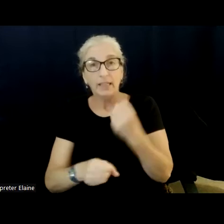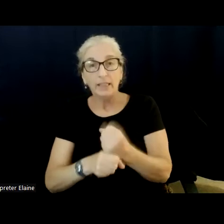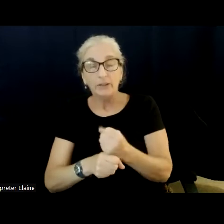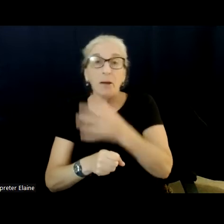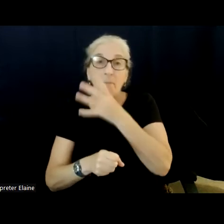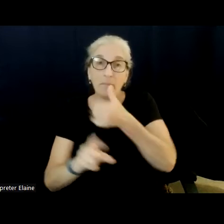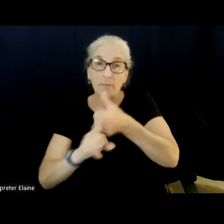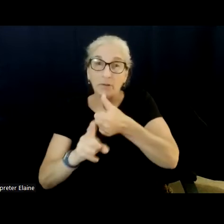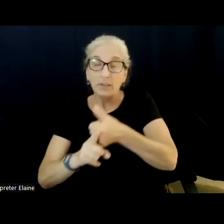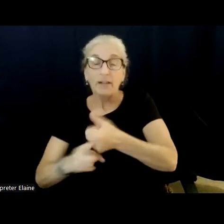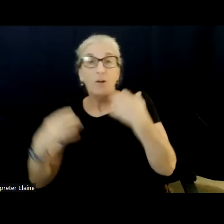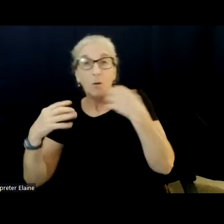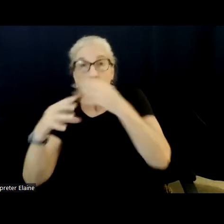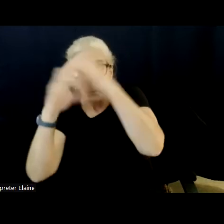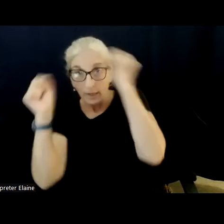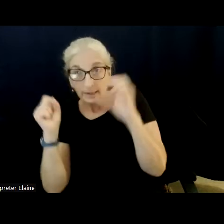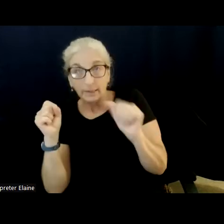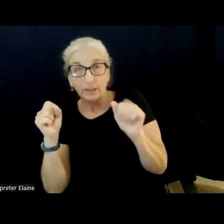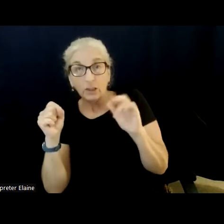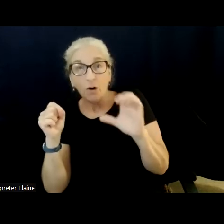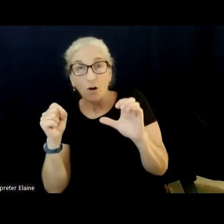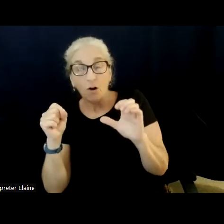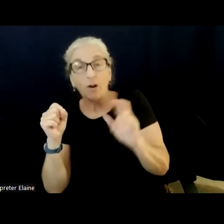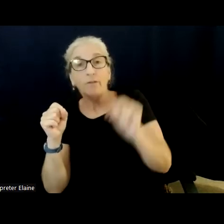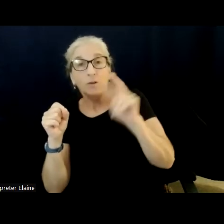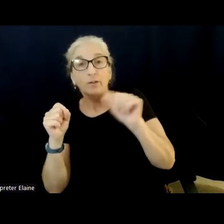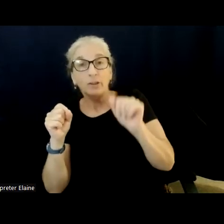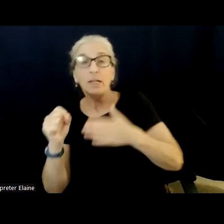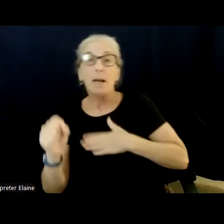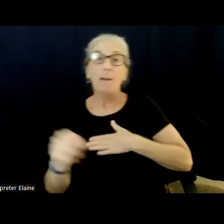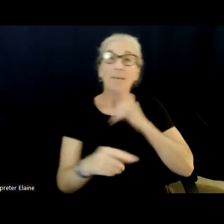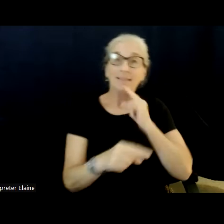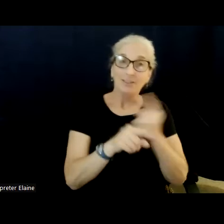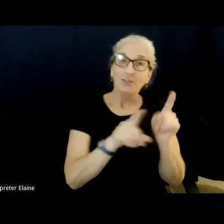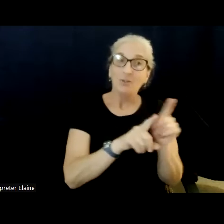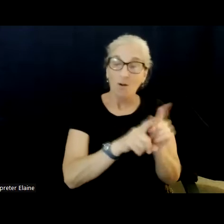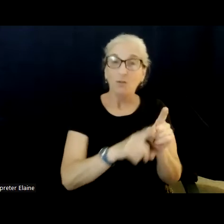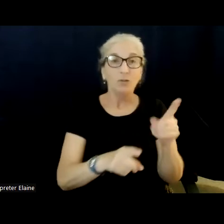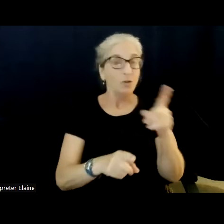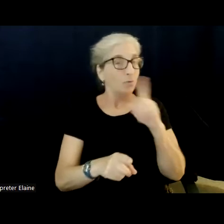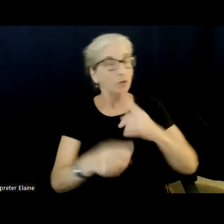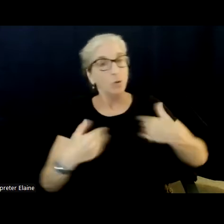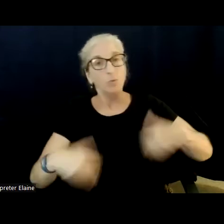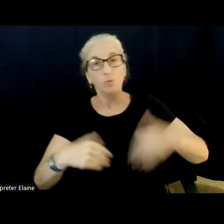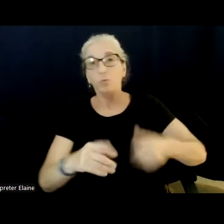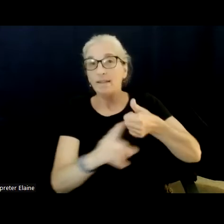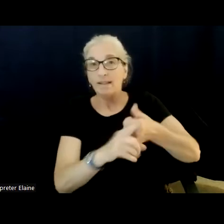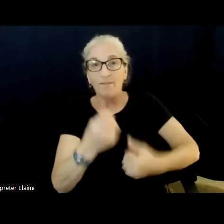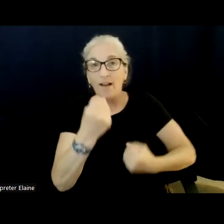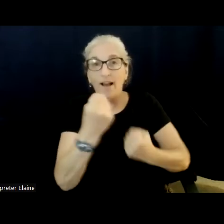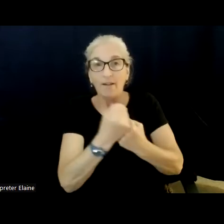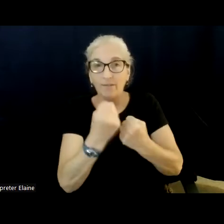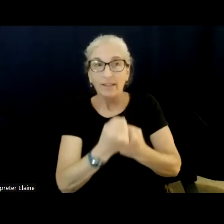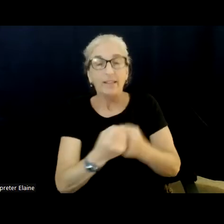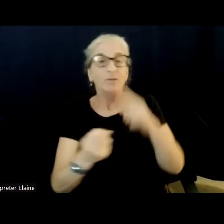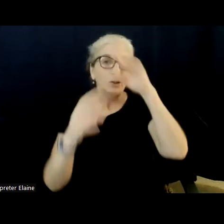Virginia. My sister Kathy, whom I mentioned, was president of People First, so she was a ferocious self-advocate. I think the first nonprofit board I was